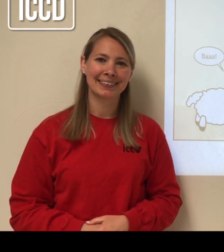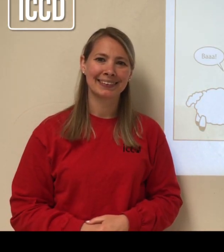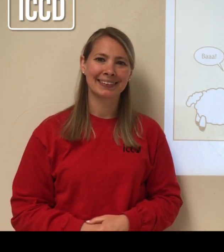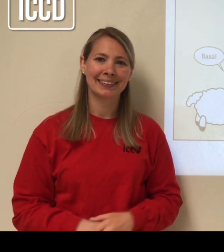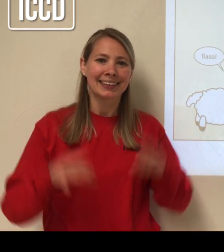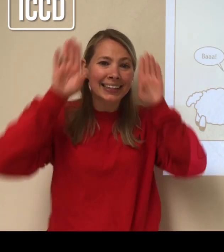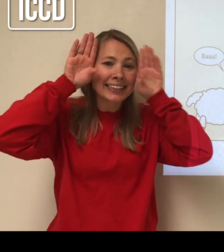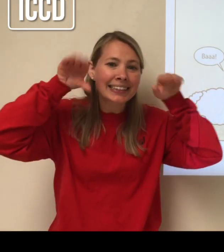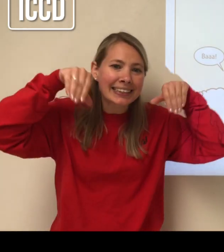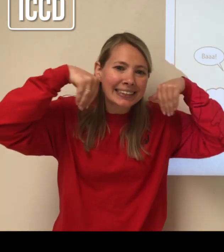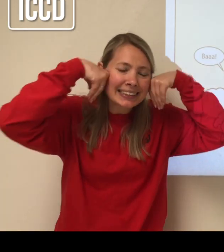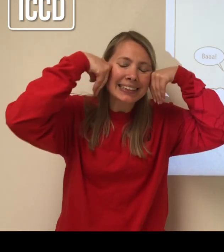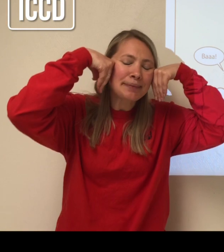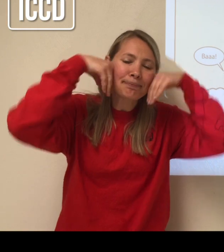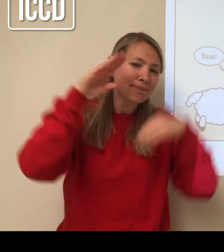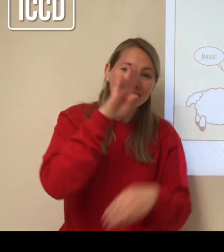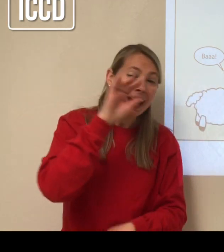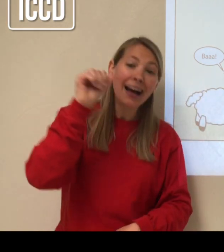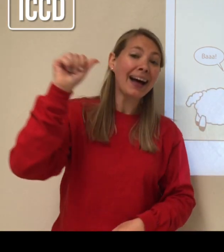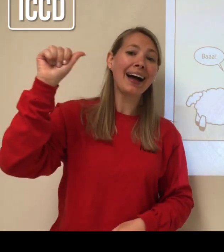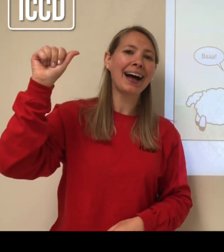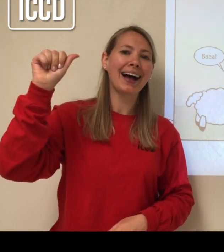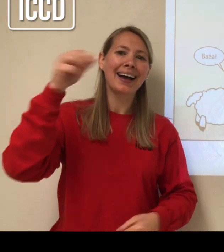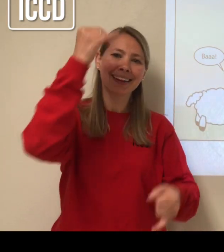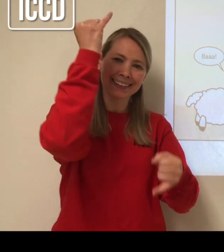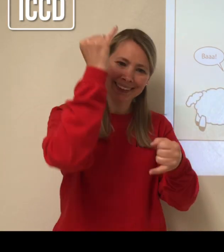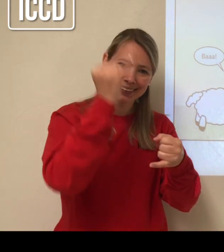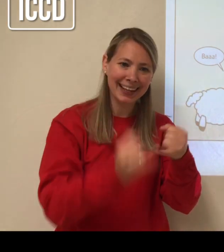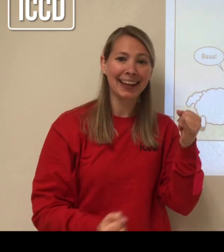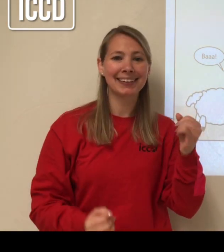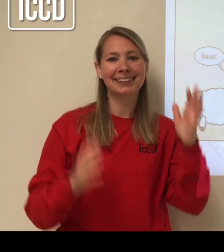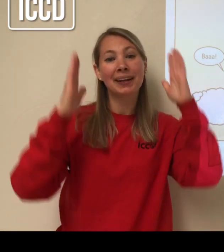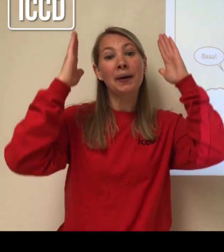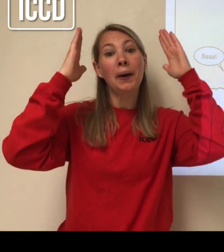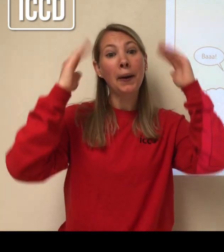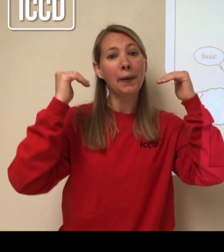Wow, said the sheep. And we hope you enjoyed this story.